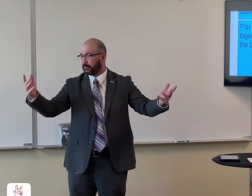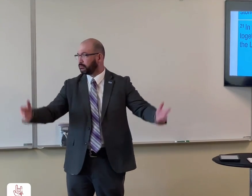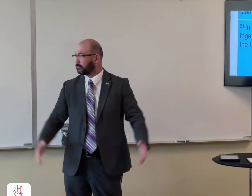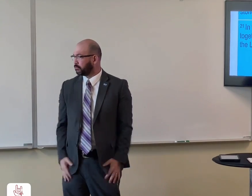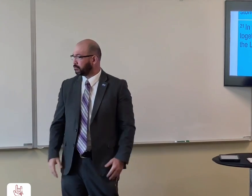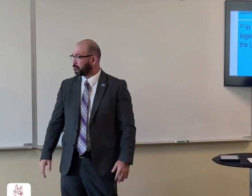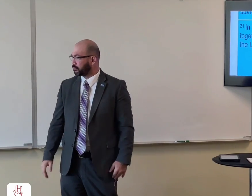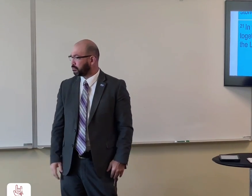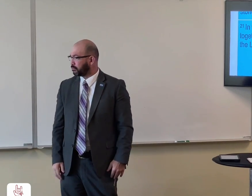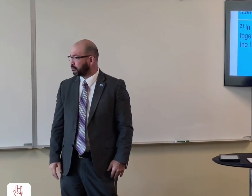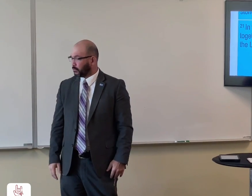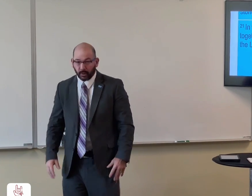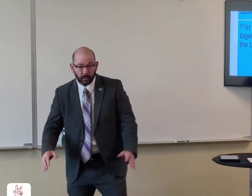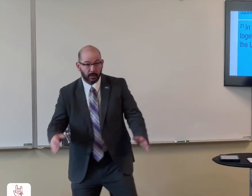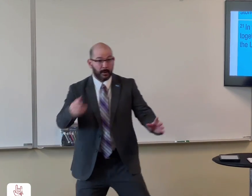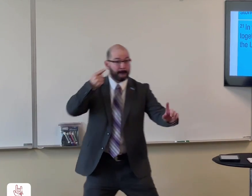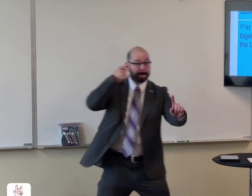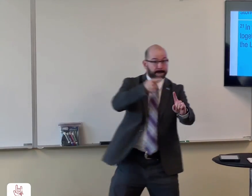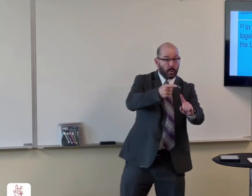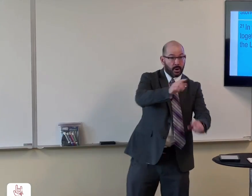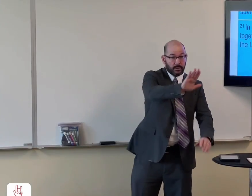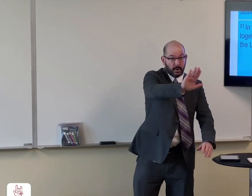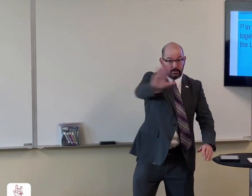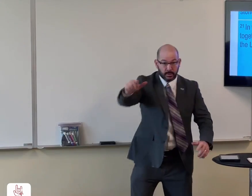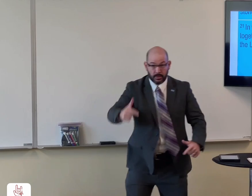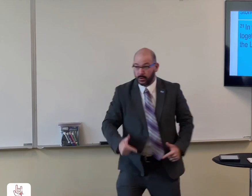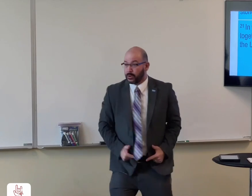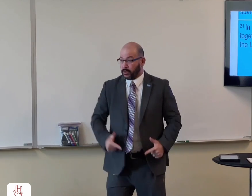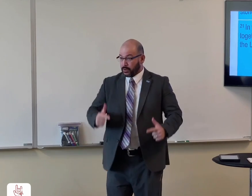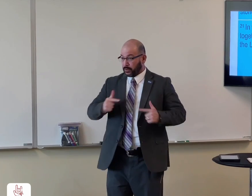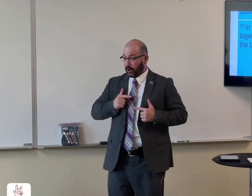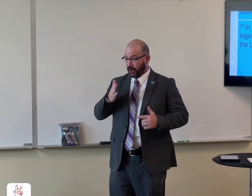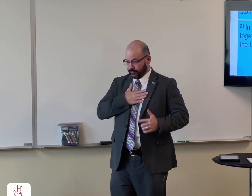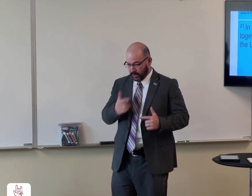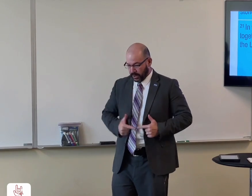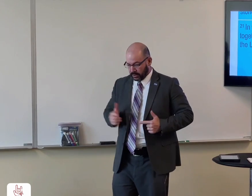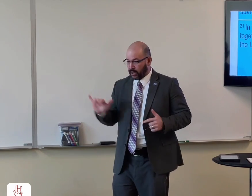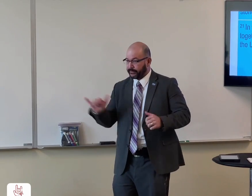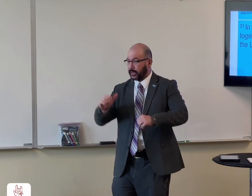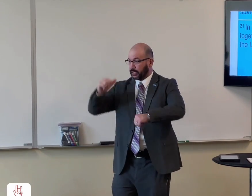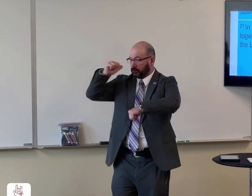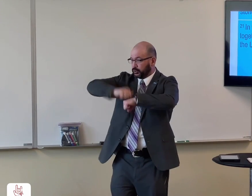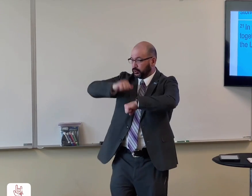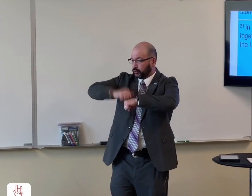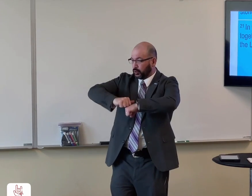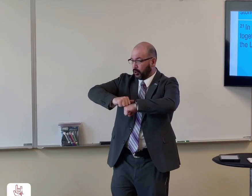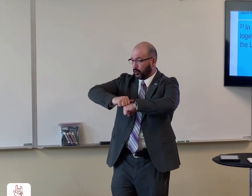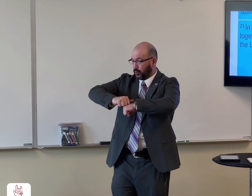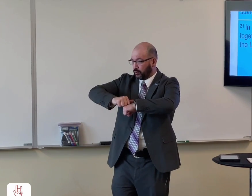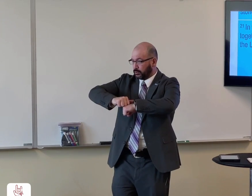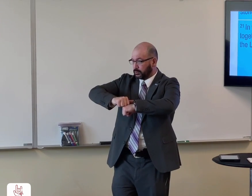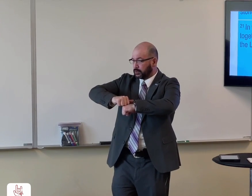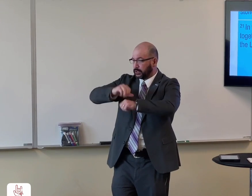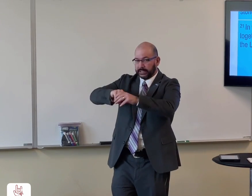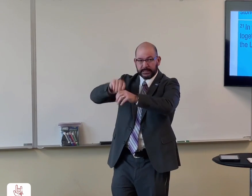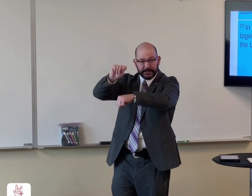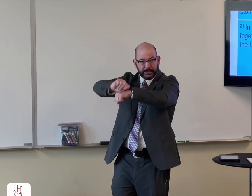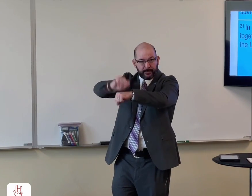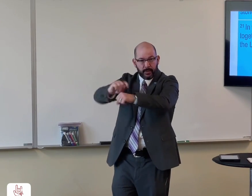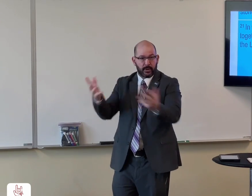worshiping God the point your life my life should be like stones in a